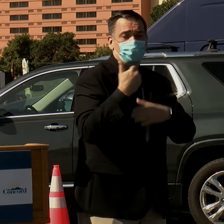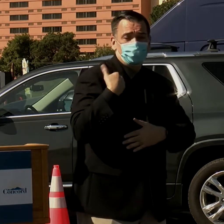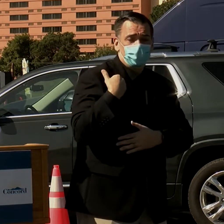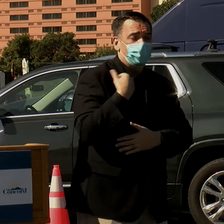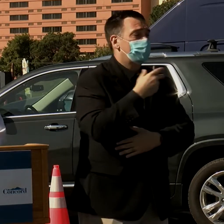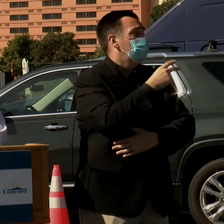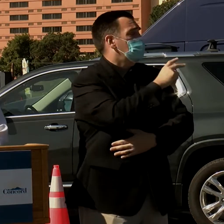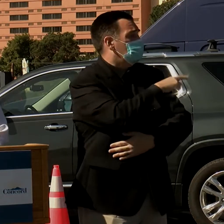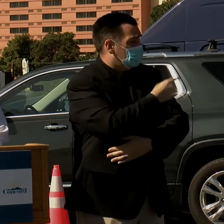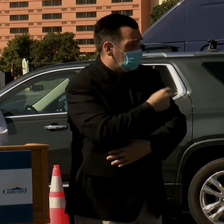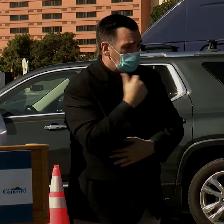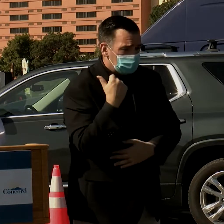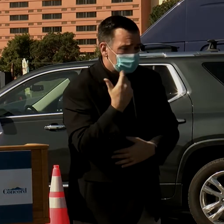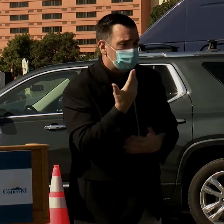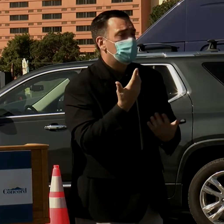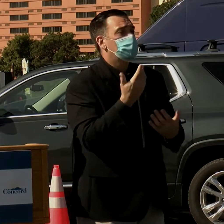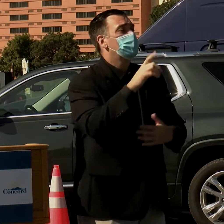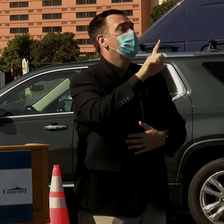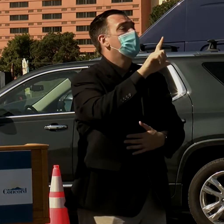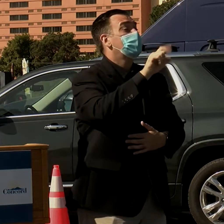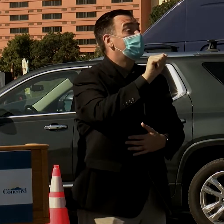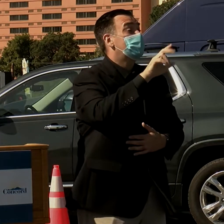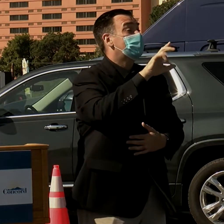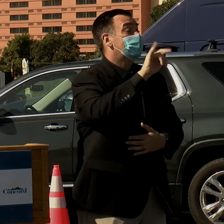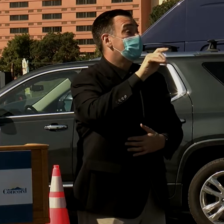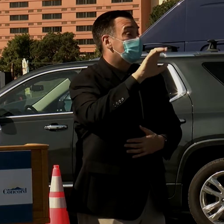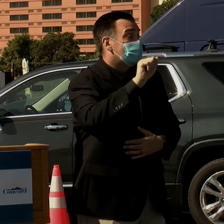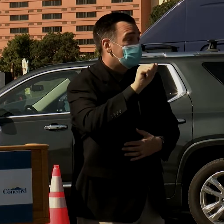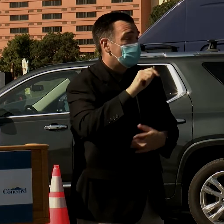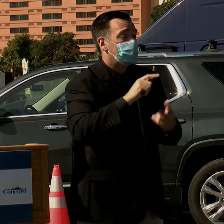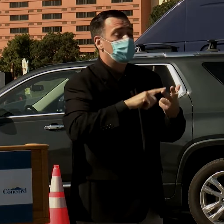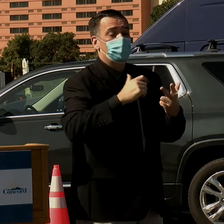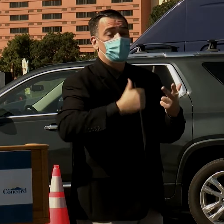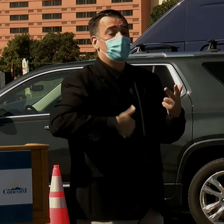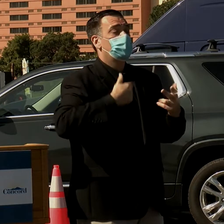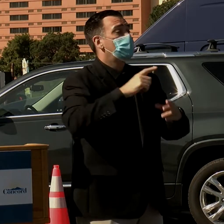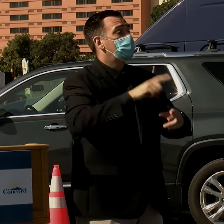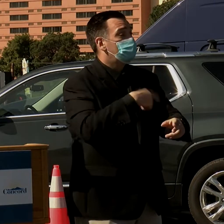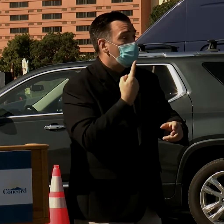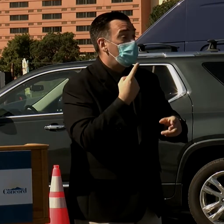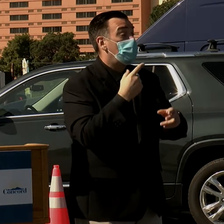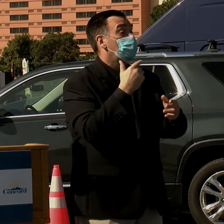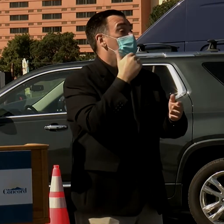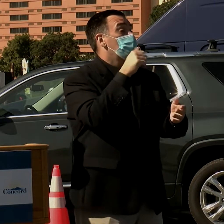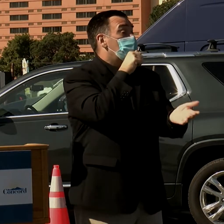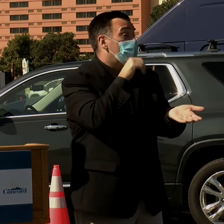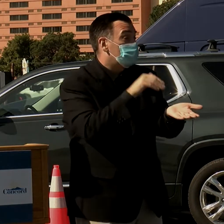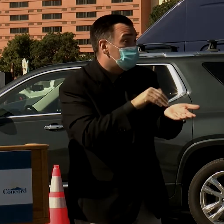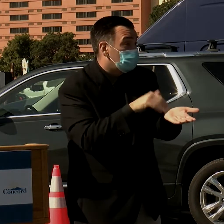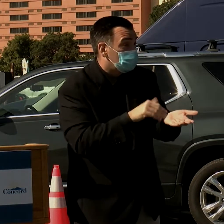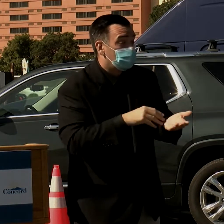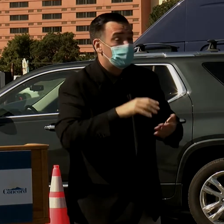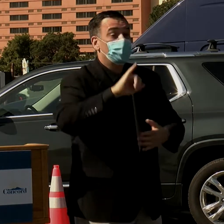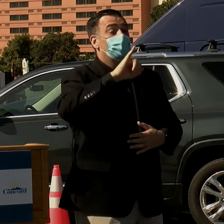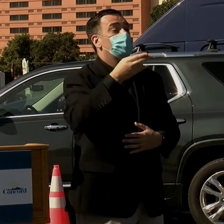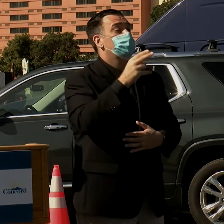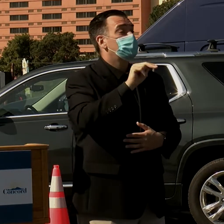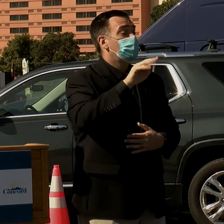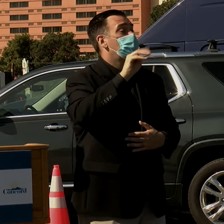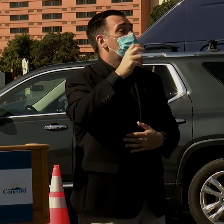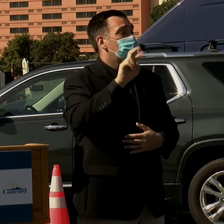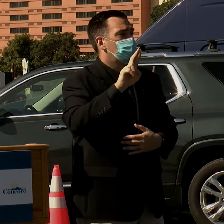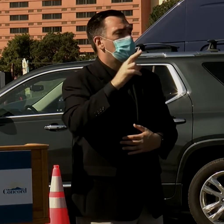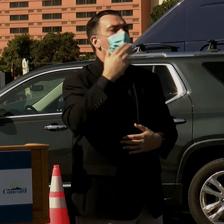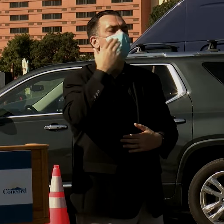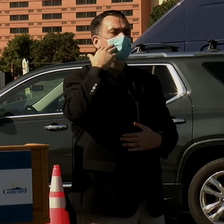we've made with Kaiser, with La Clinica, with Lifelong, with private provider groups, with John Muir, we